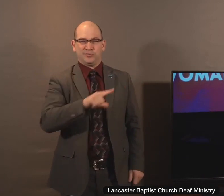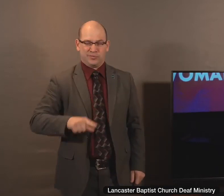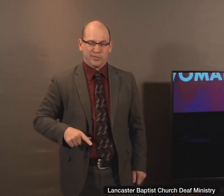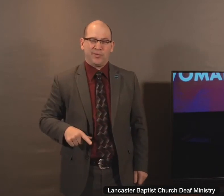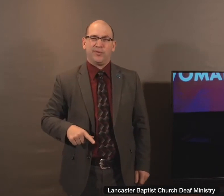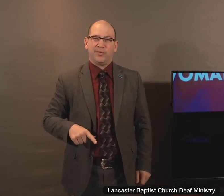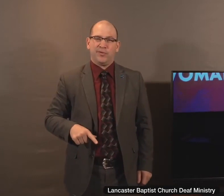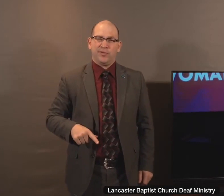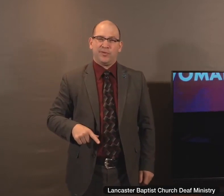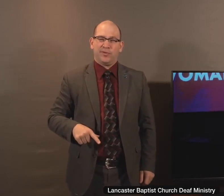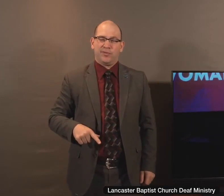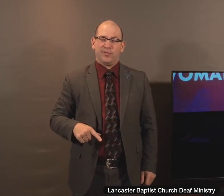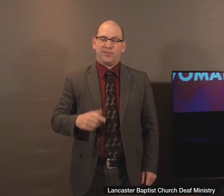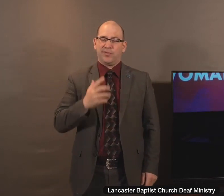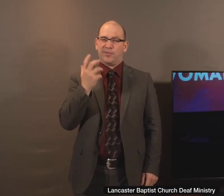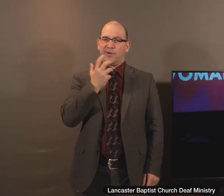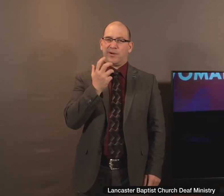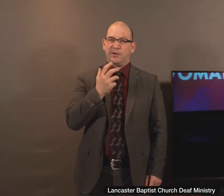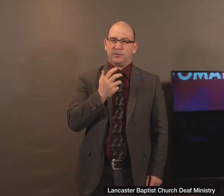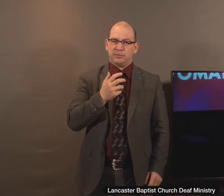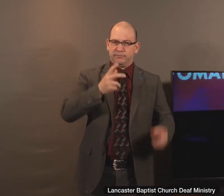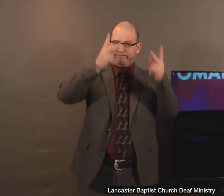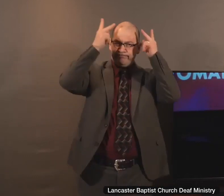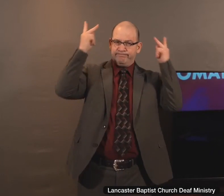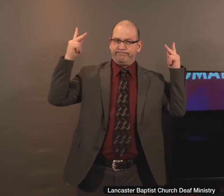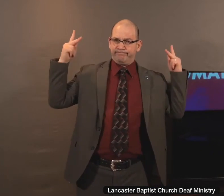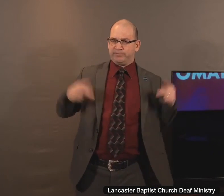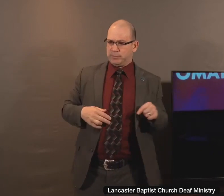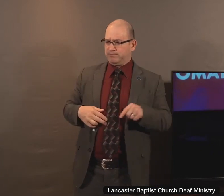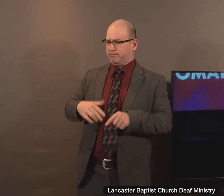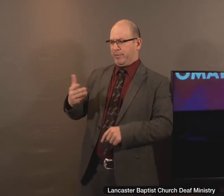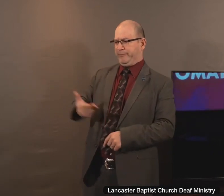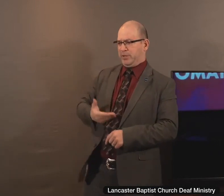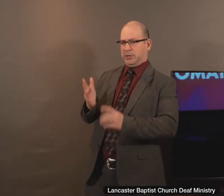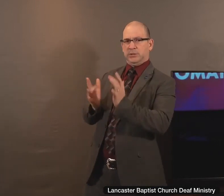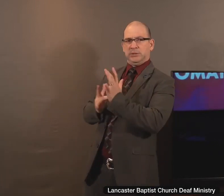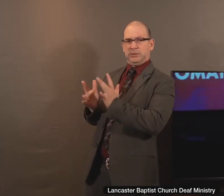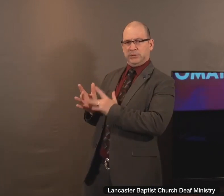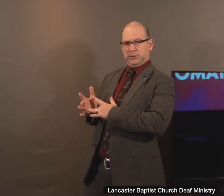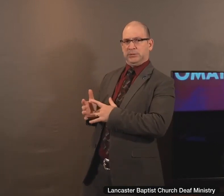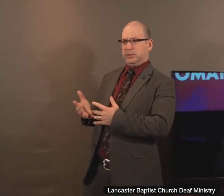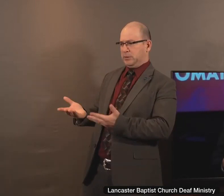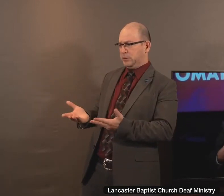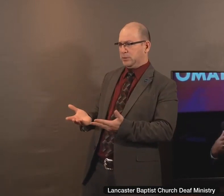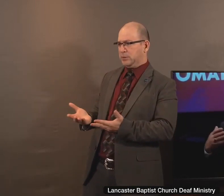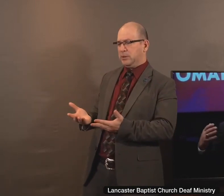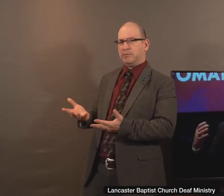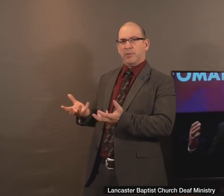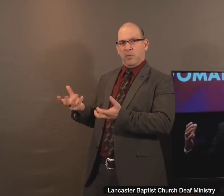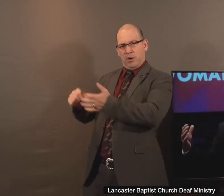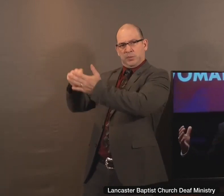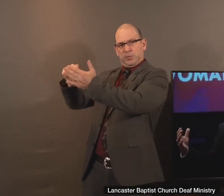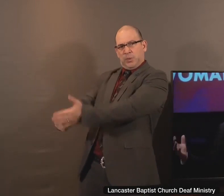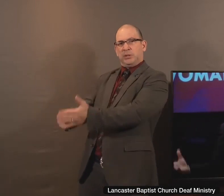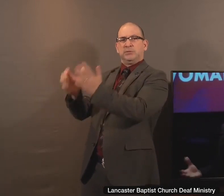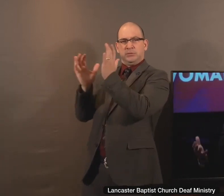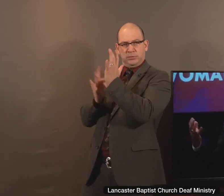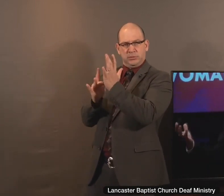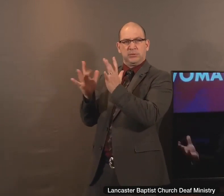And so as the Pharisee may have invited Jesus to impress him, as the Pharisee may have had his pride